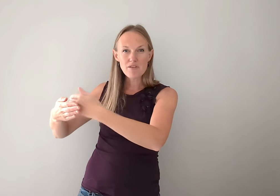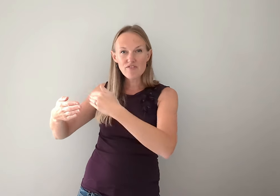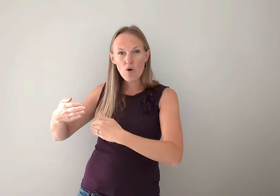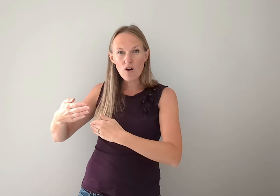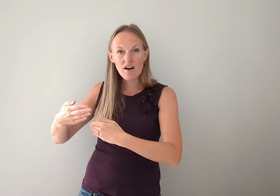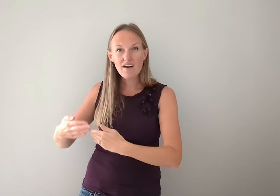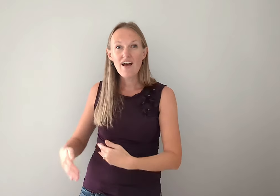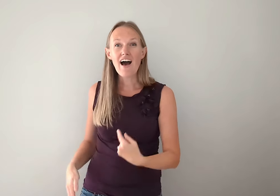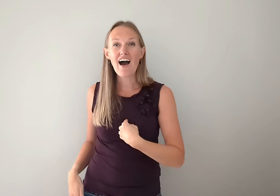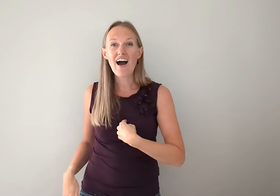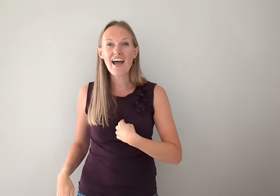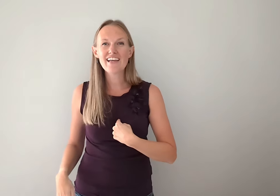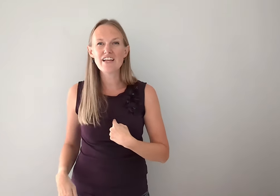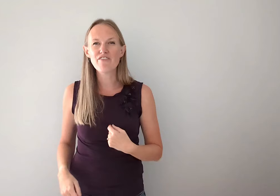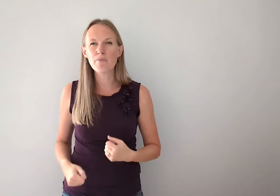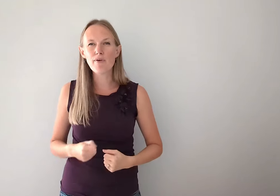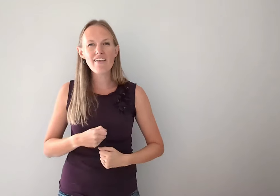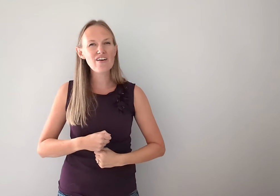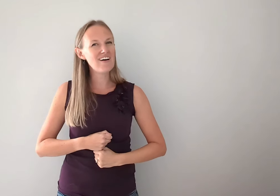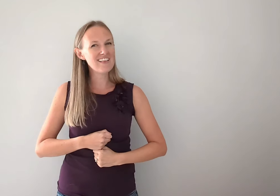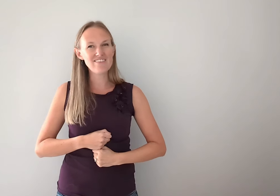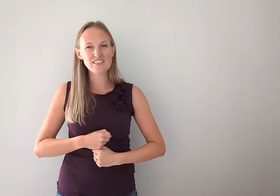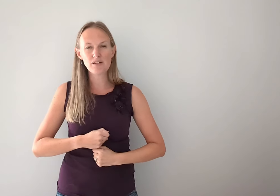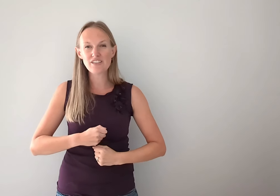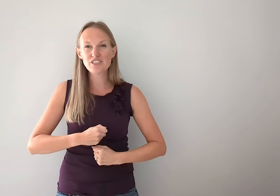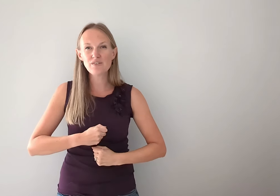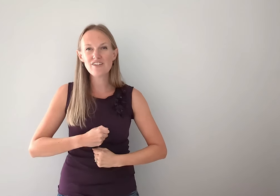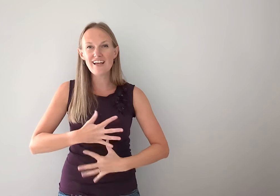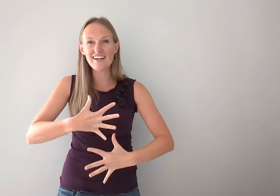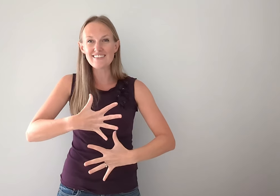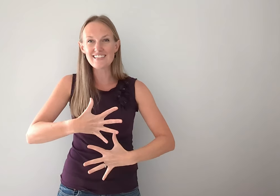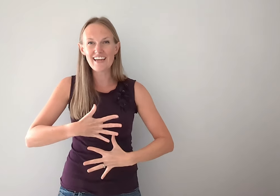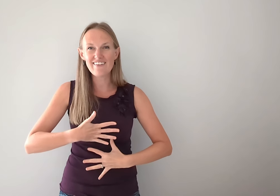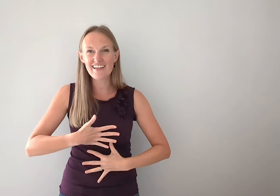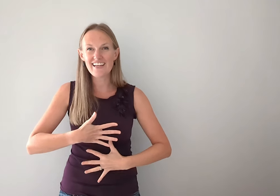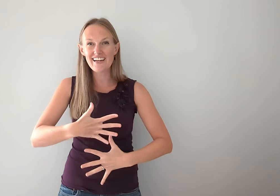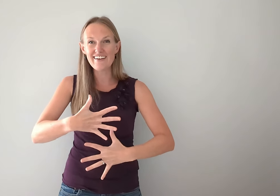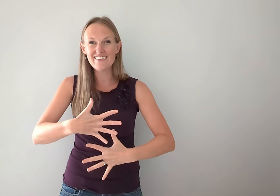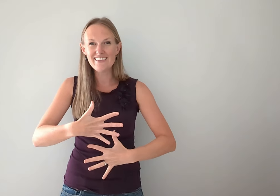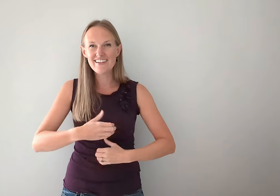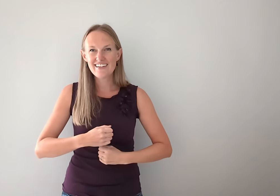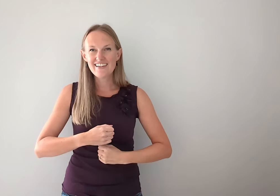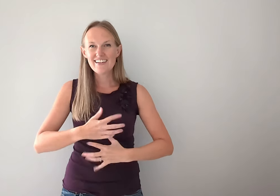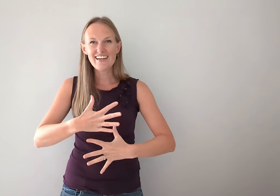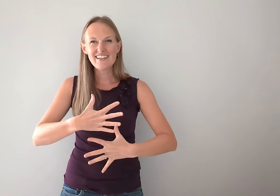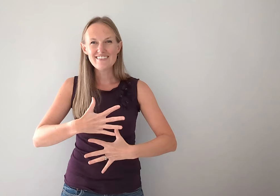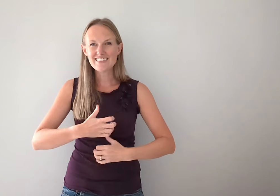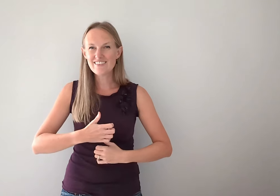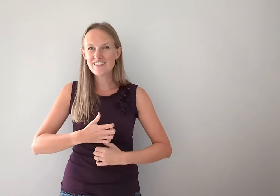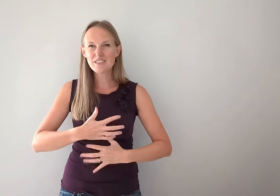Before I and then for breath. I love this one. You're showing your lungs. Okay, going in and out. Okay, which is really just